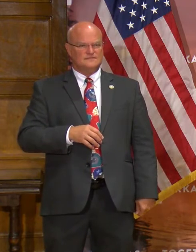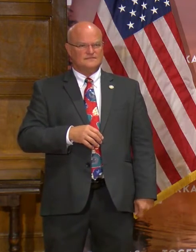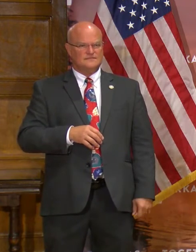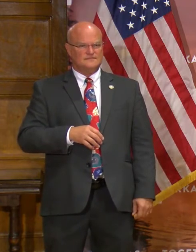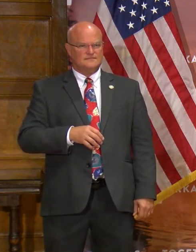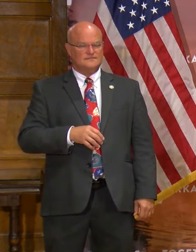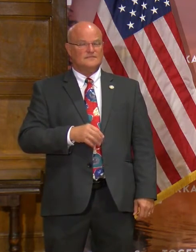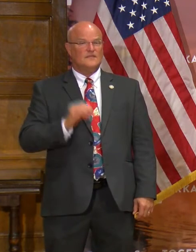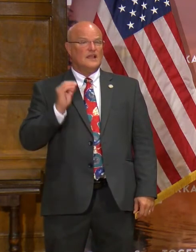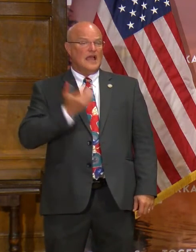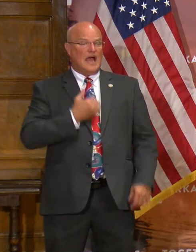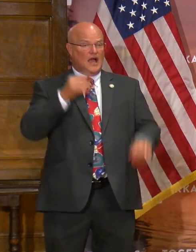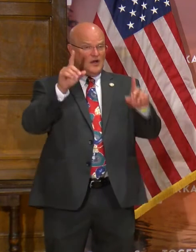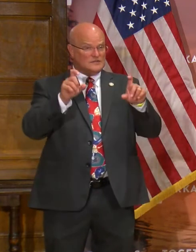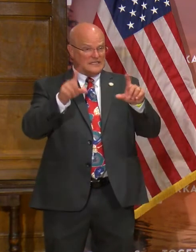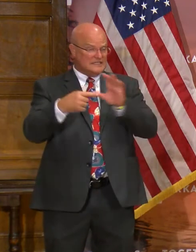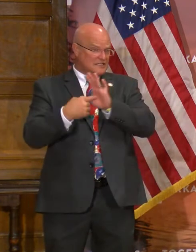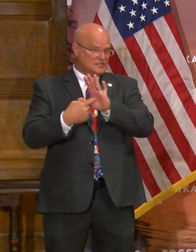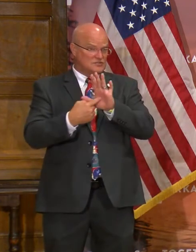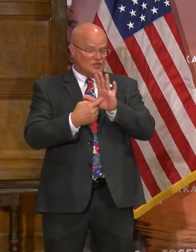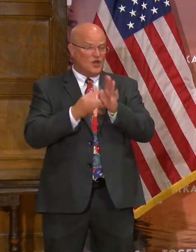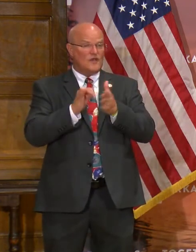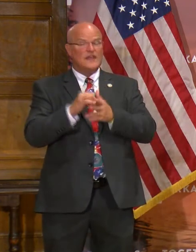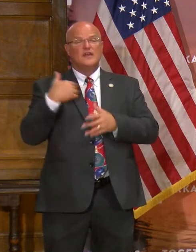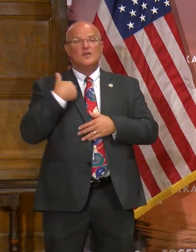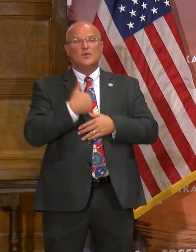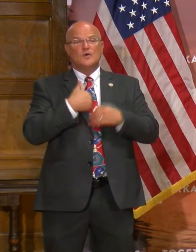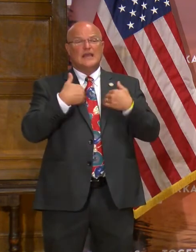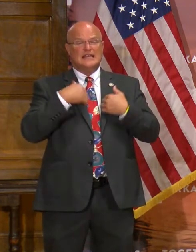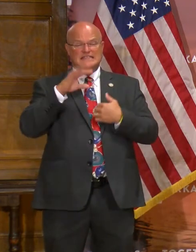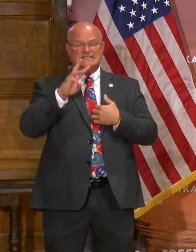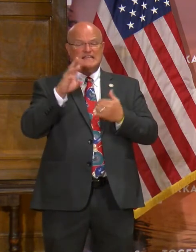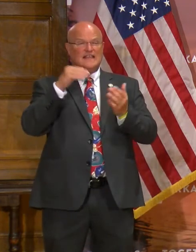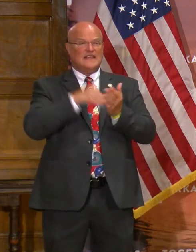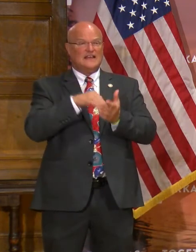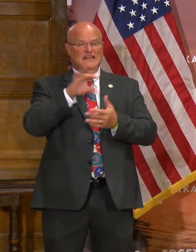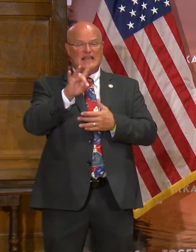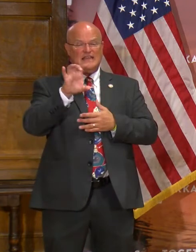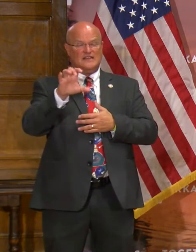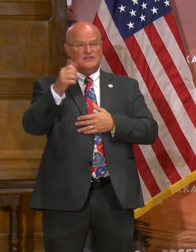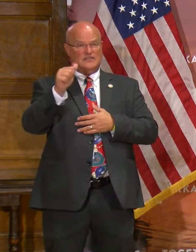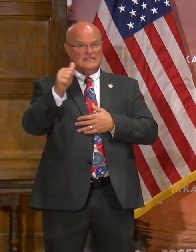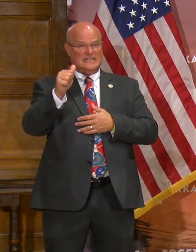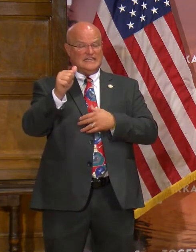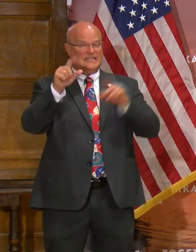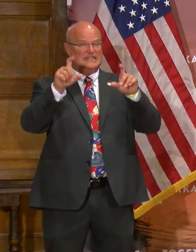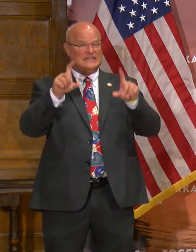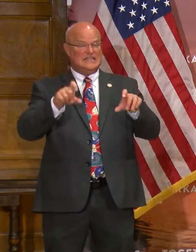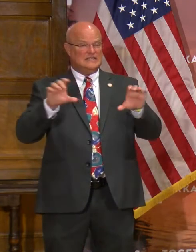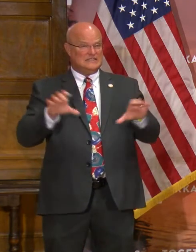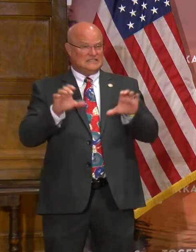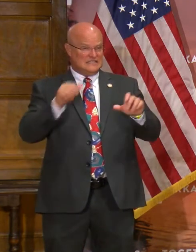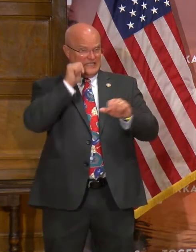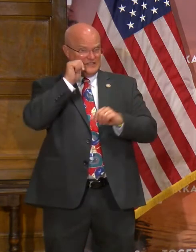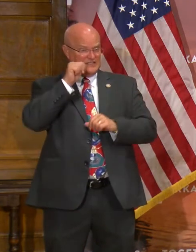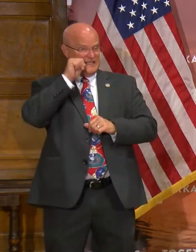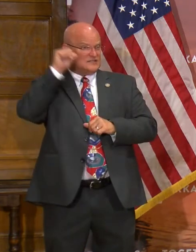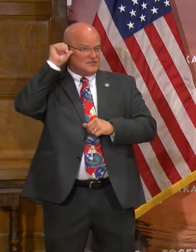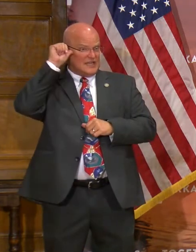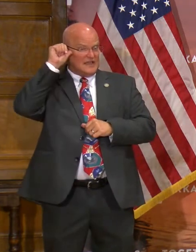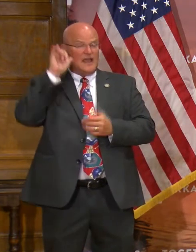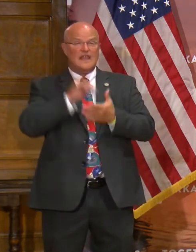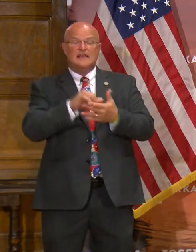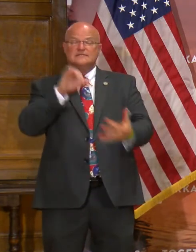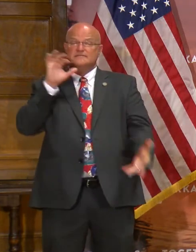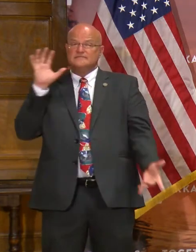Our testing shows that we had 6,810 tests reported yesterday. That gives us